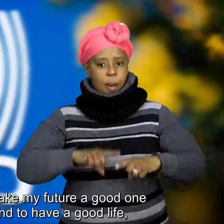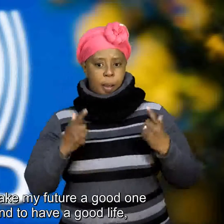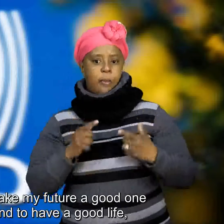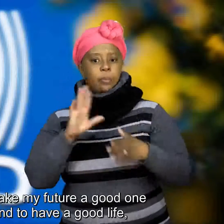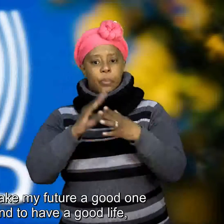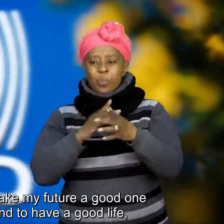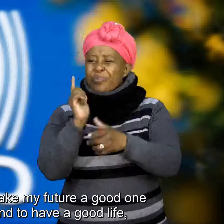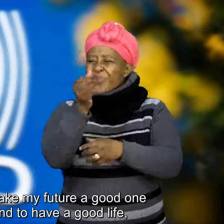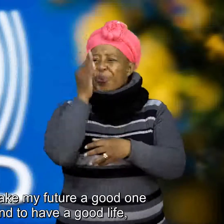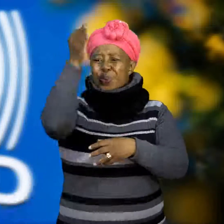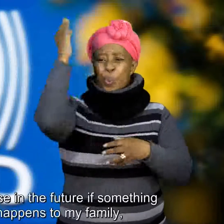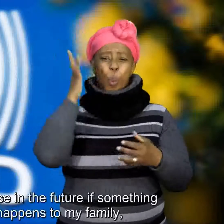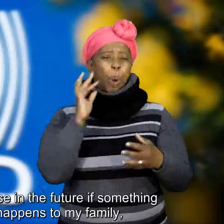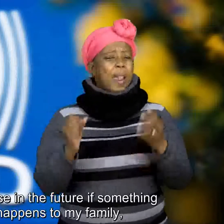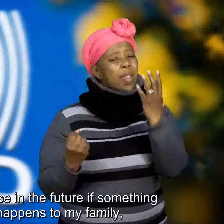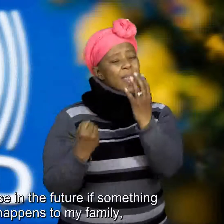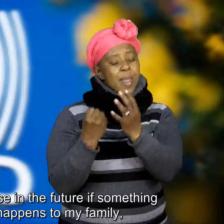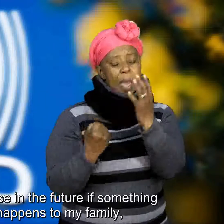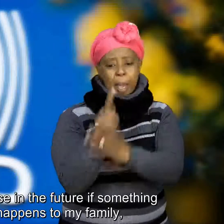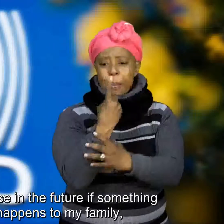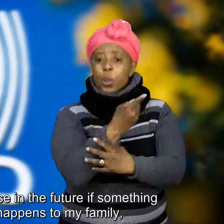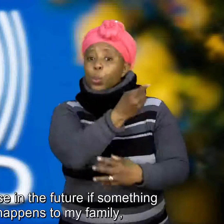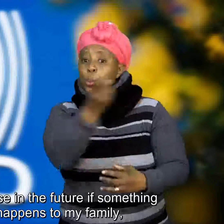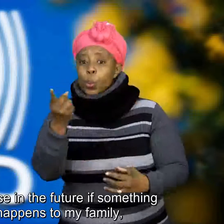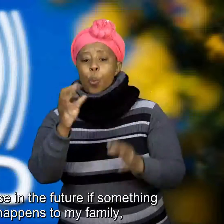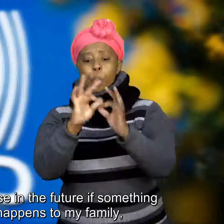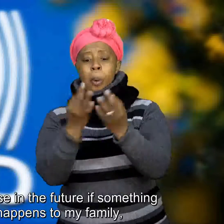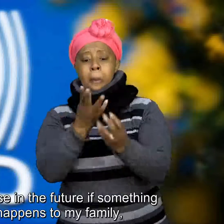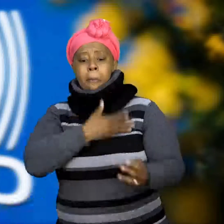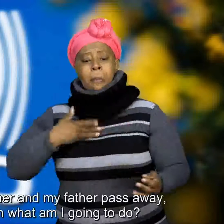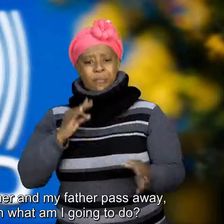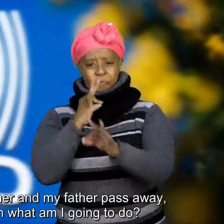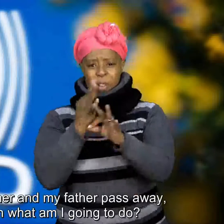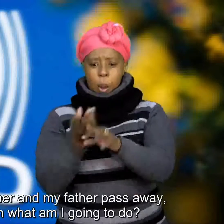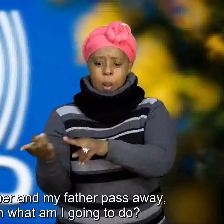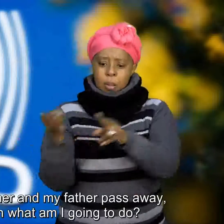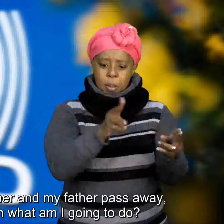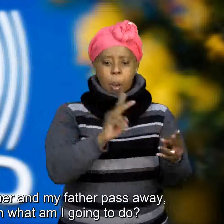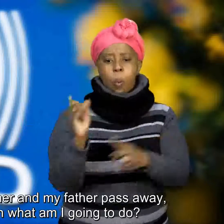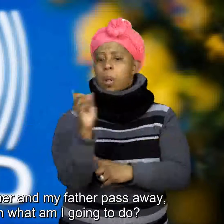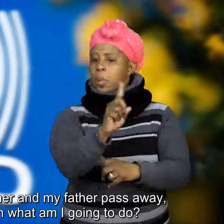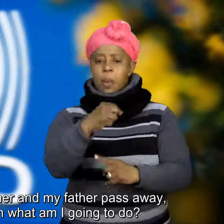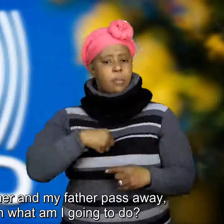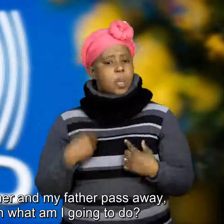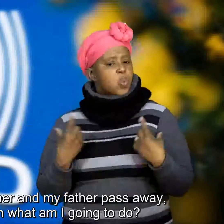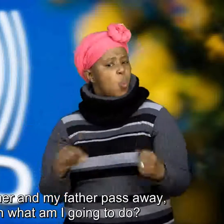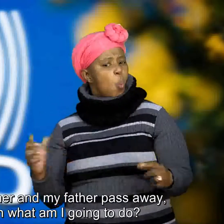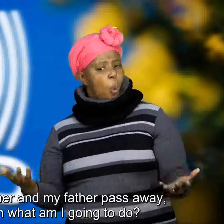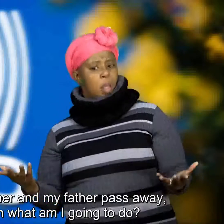have a good life because in the future if something happens to my family my mother and my father passed away then what am I going to